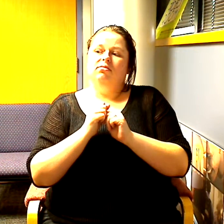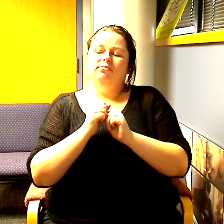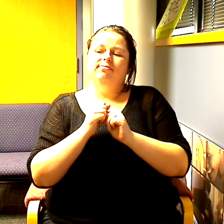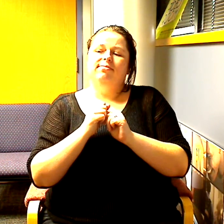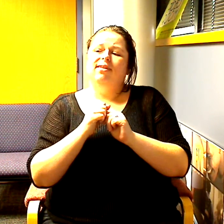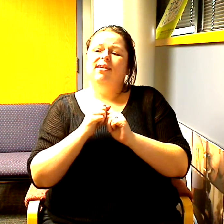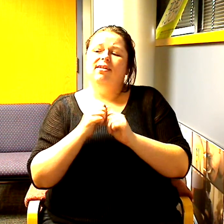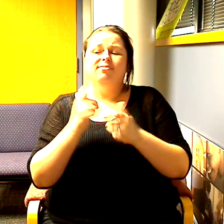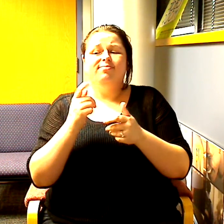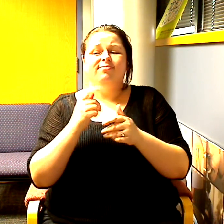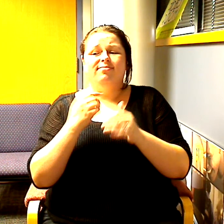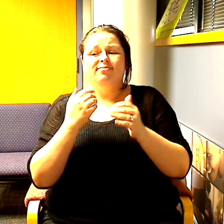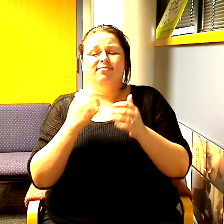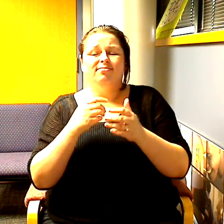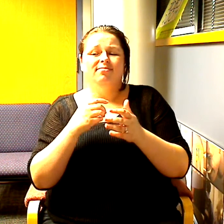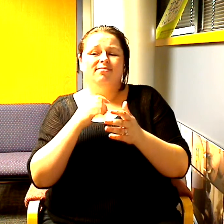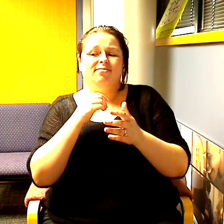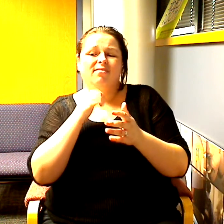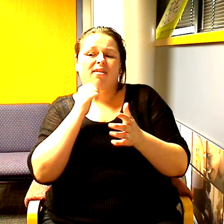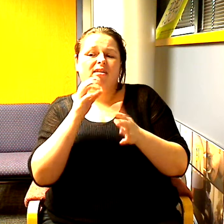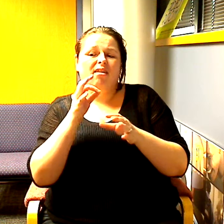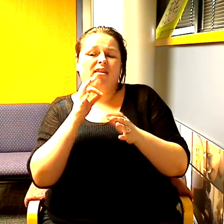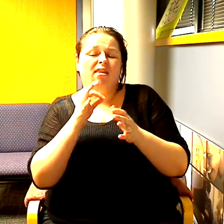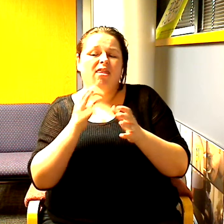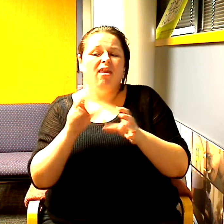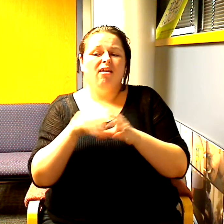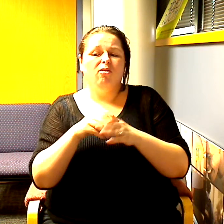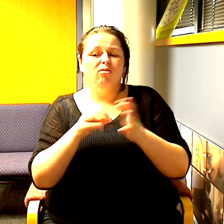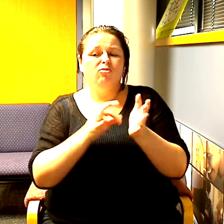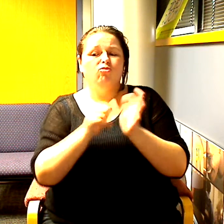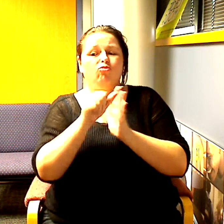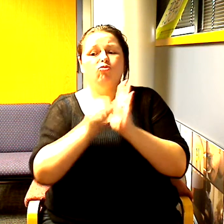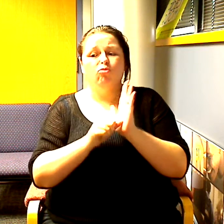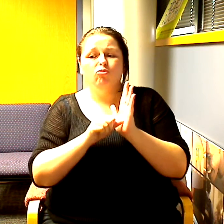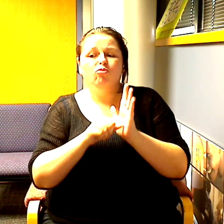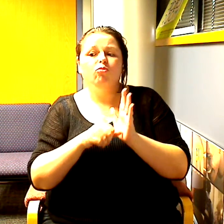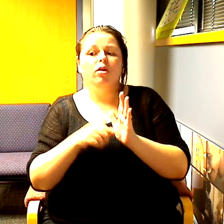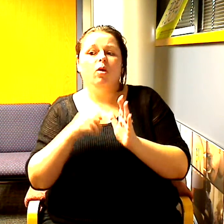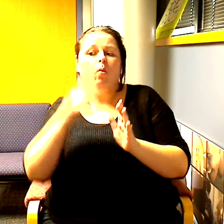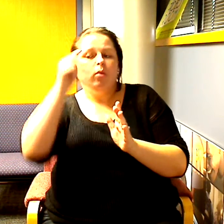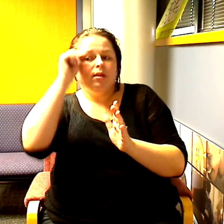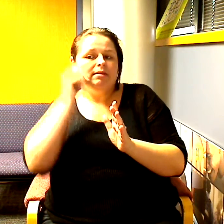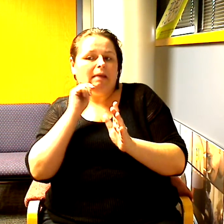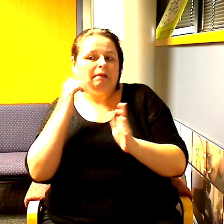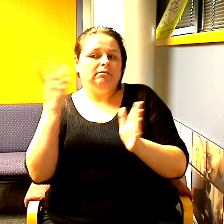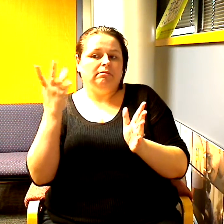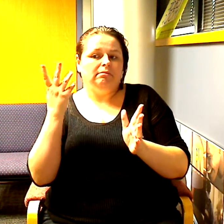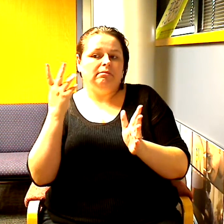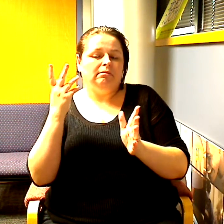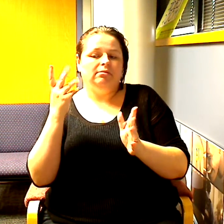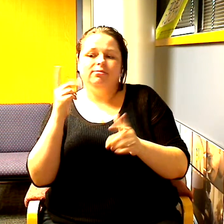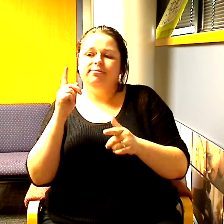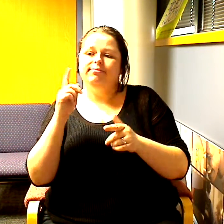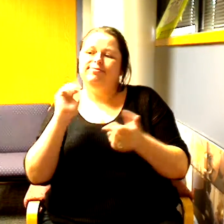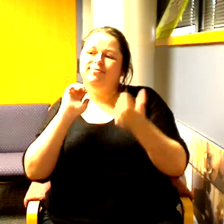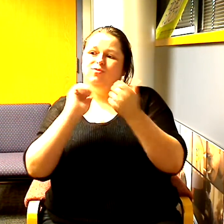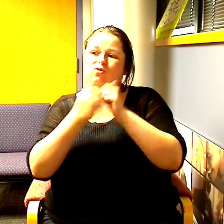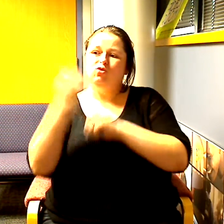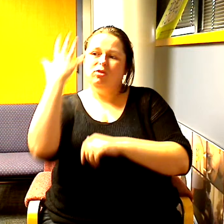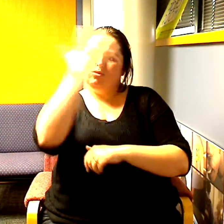or the fake tan that I got two days ago for work there's very little that we can do to transform how we look and